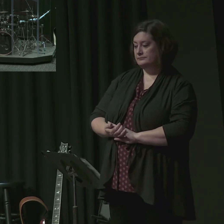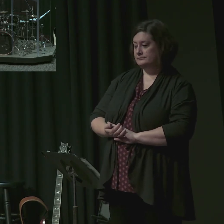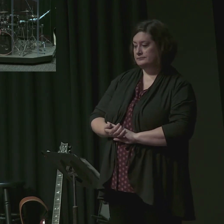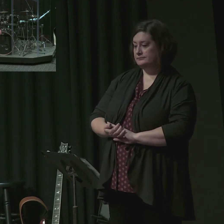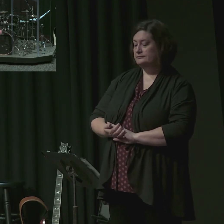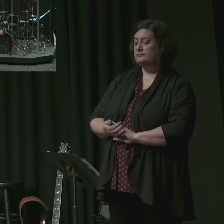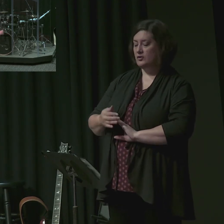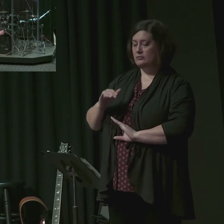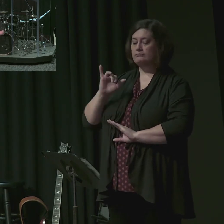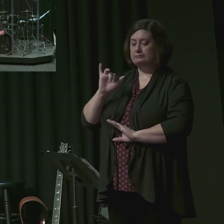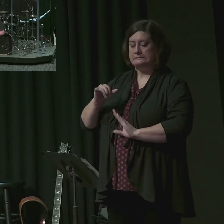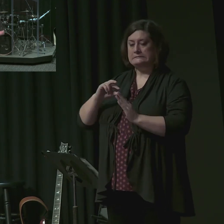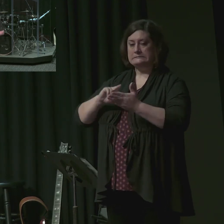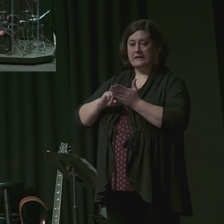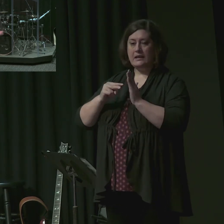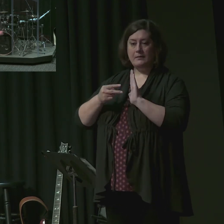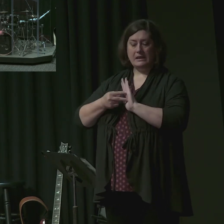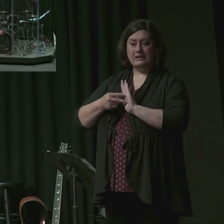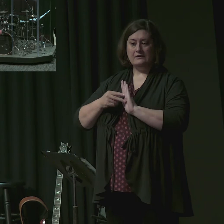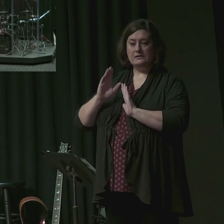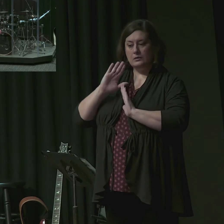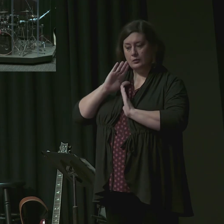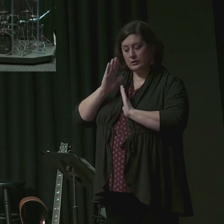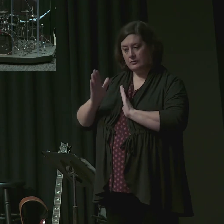integrity and with clarity.